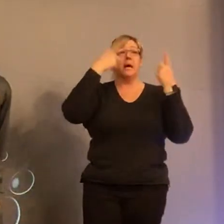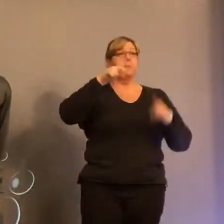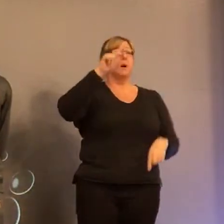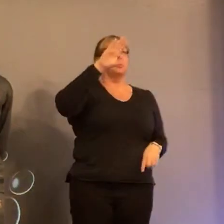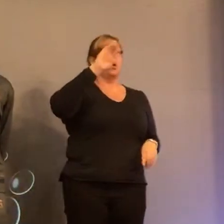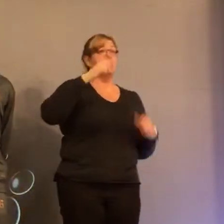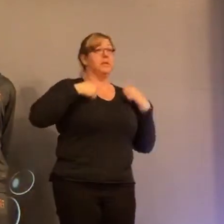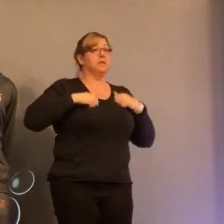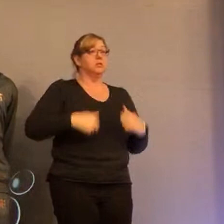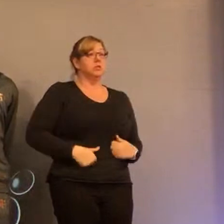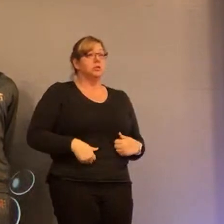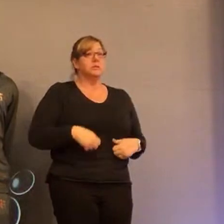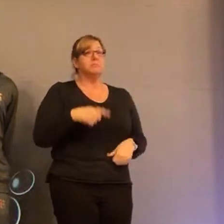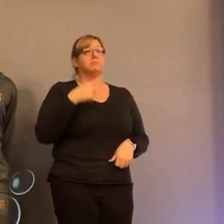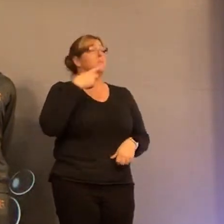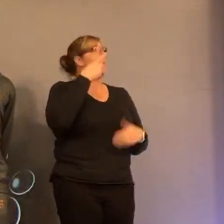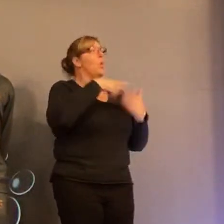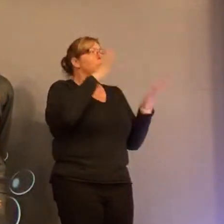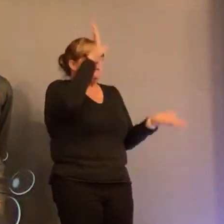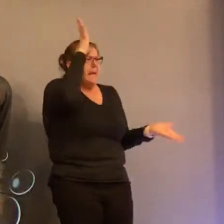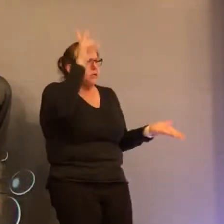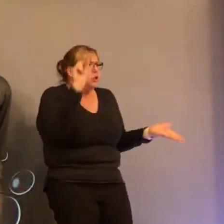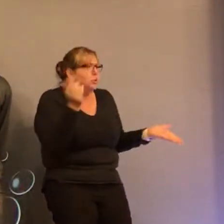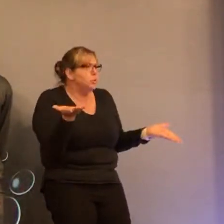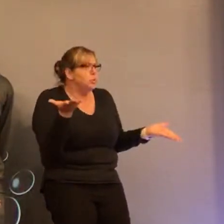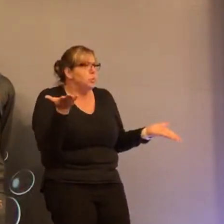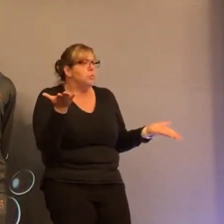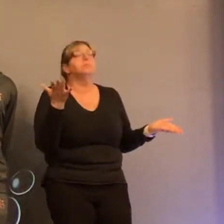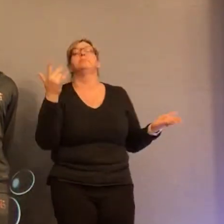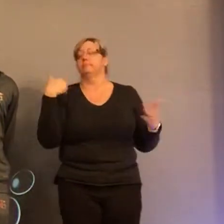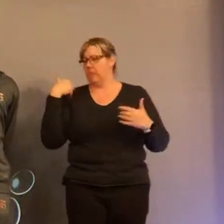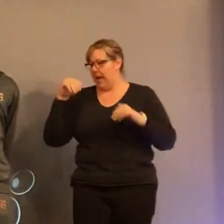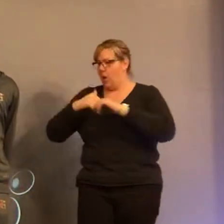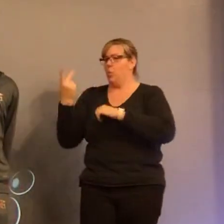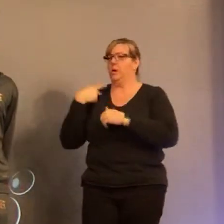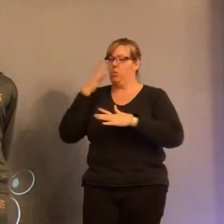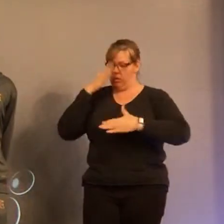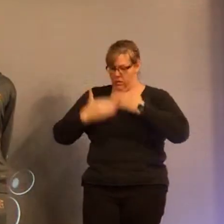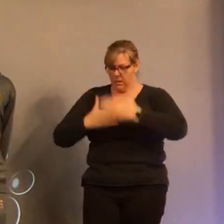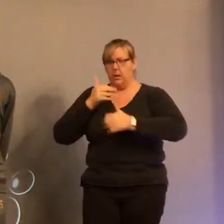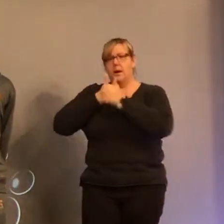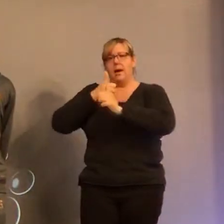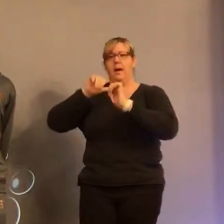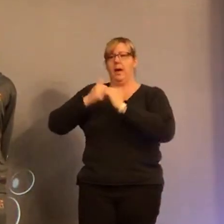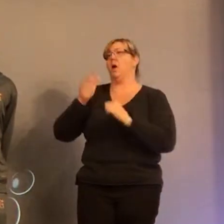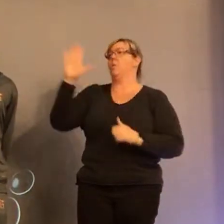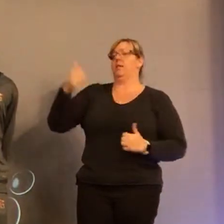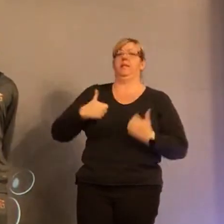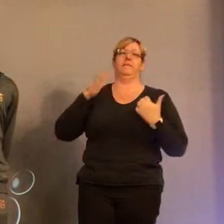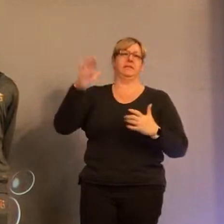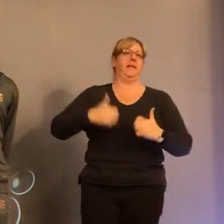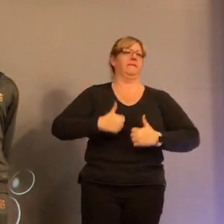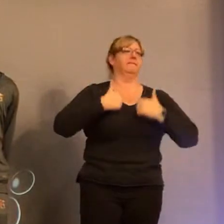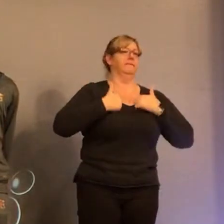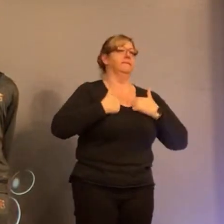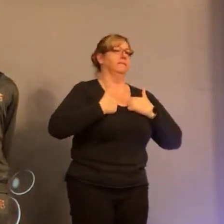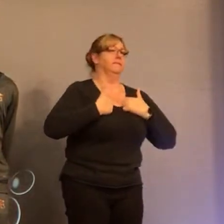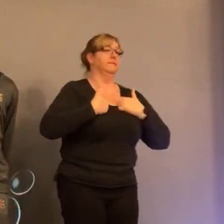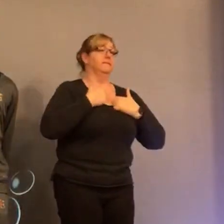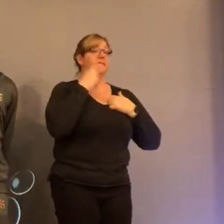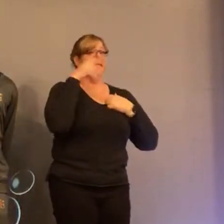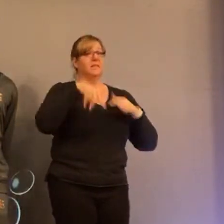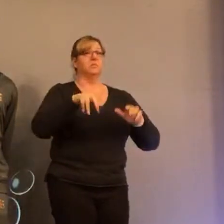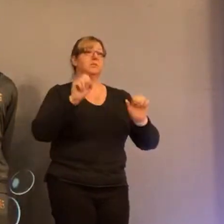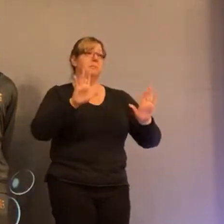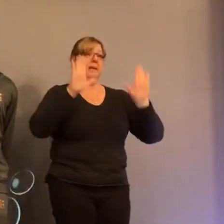said what would Daddy do this is what Daddy would do so that's how we are going forward so we thank you and this was awesome